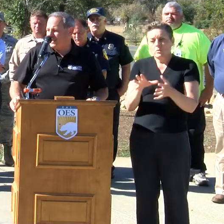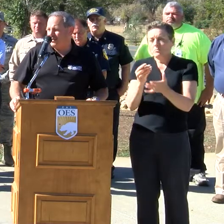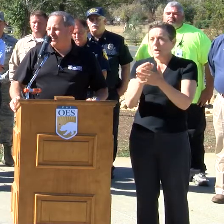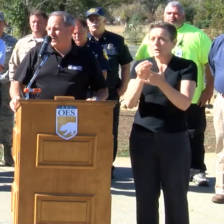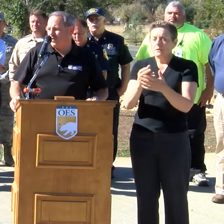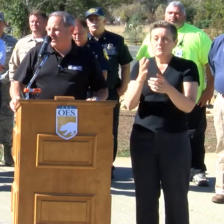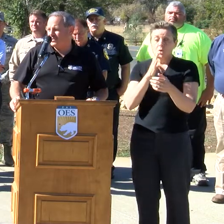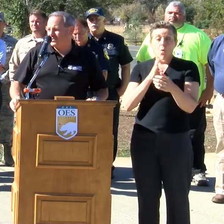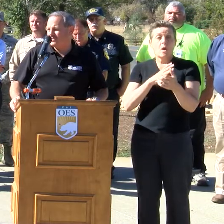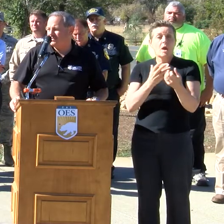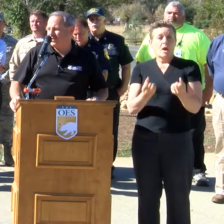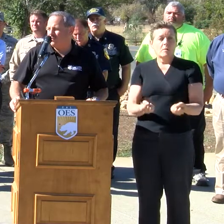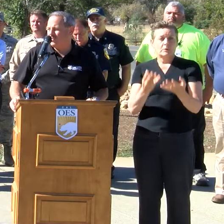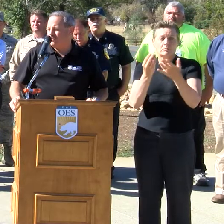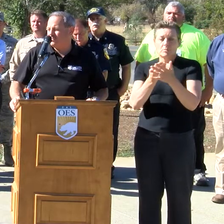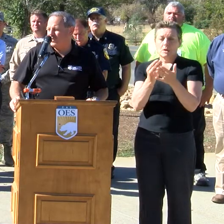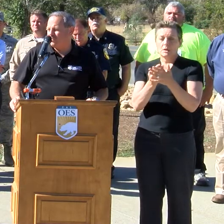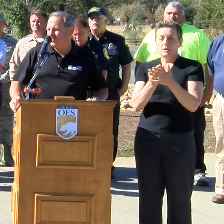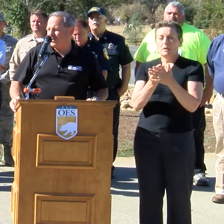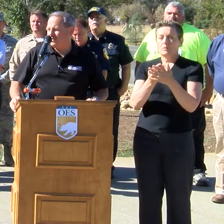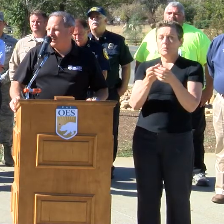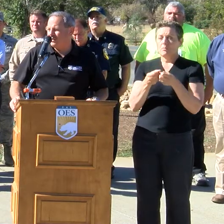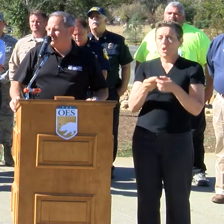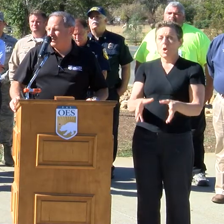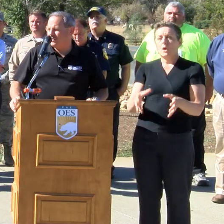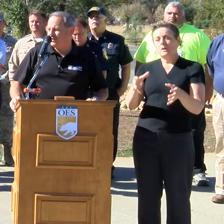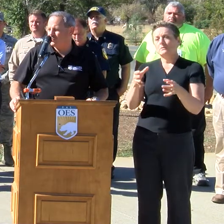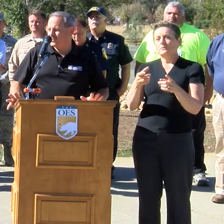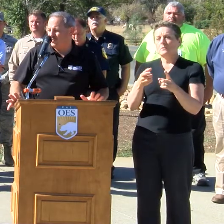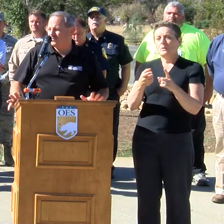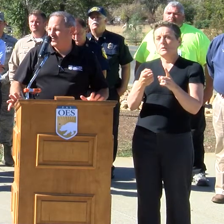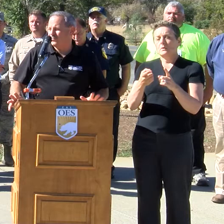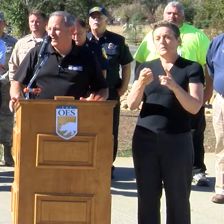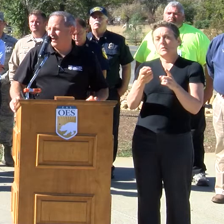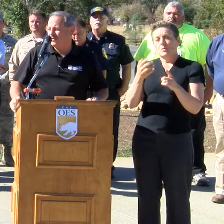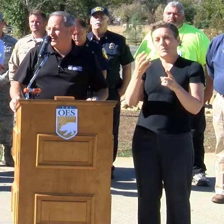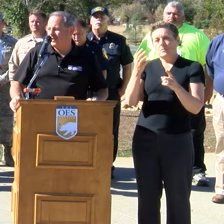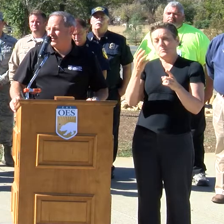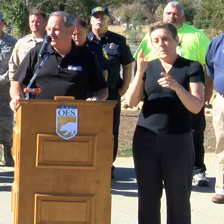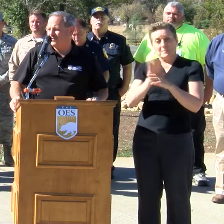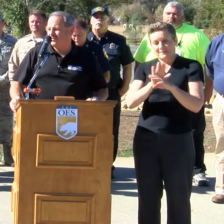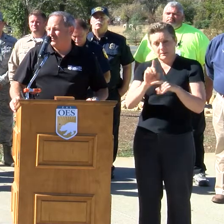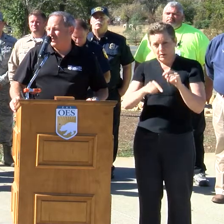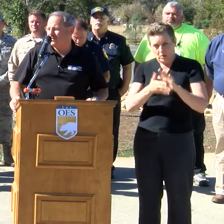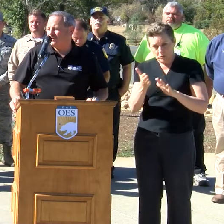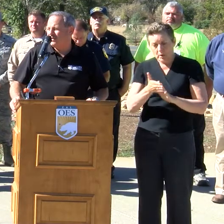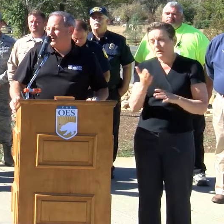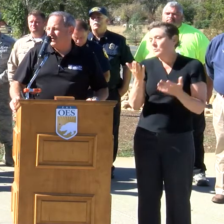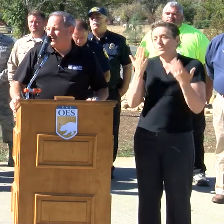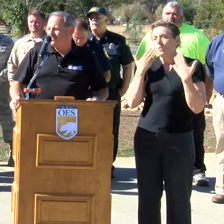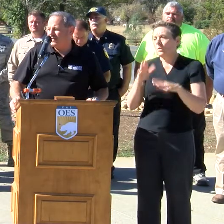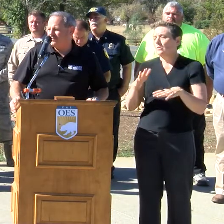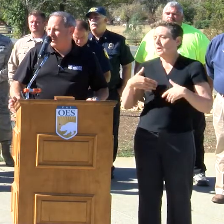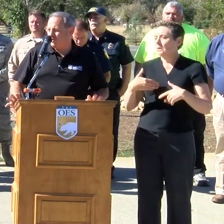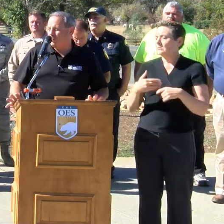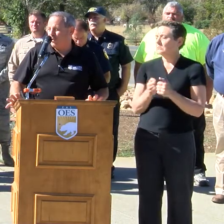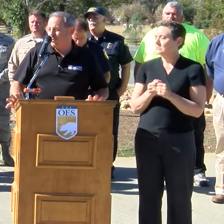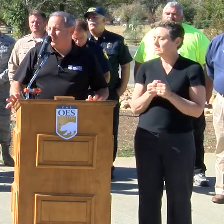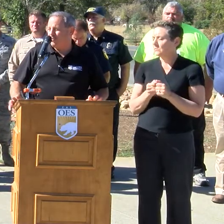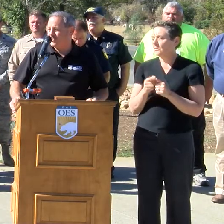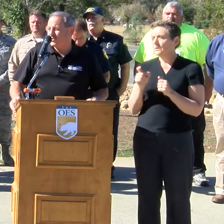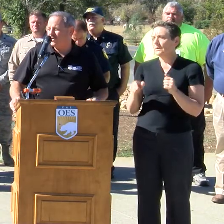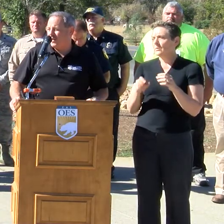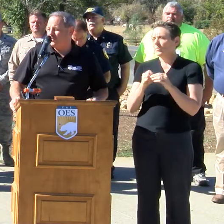economic losses that will be as a result of this for the county. And I think that's going to be a little